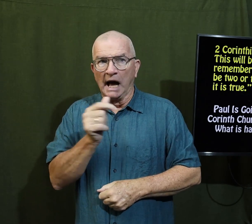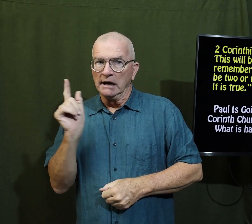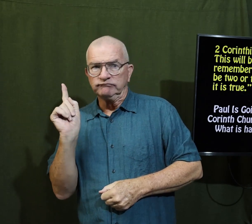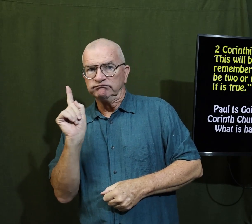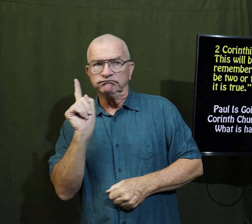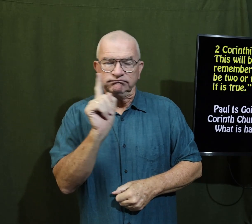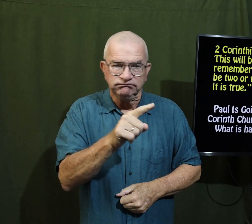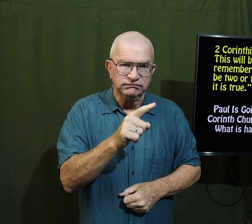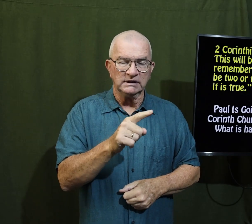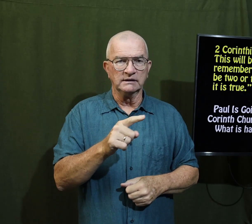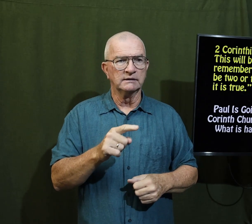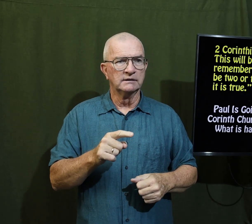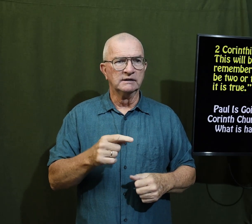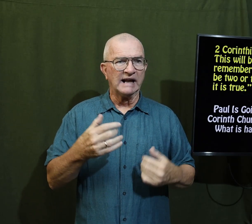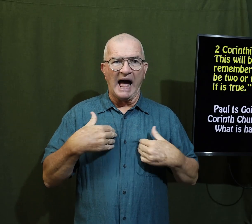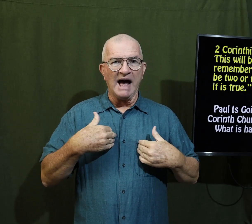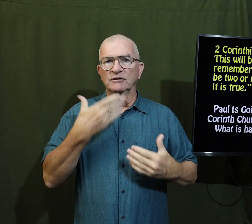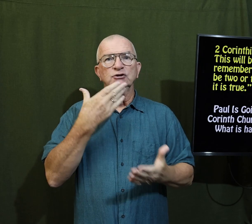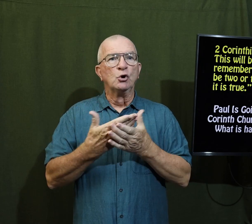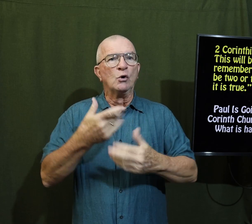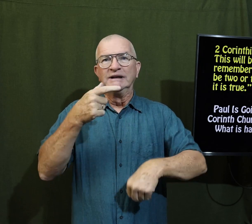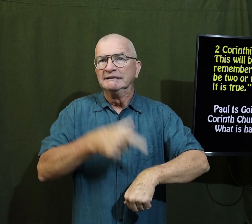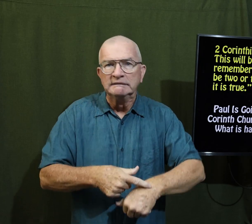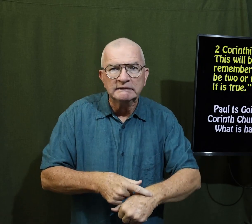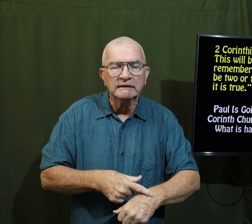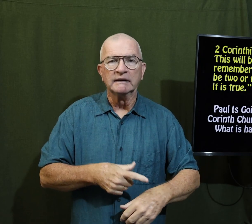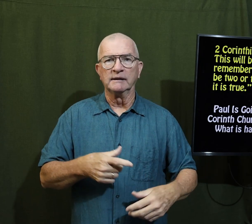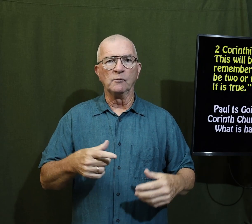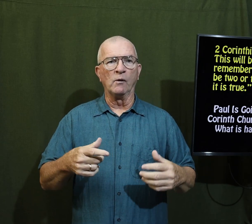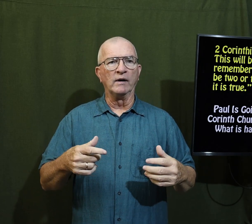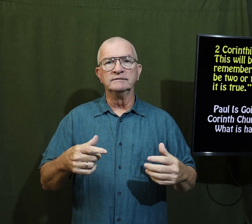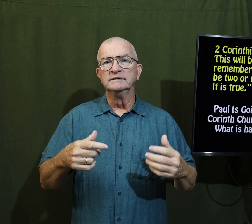doesn't want to go there to have a good time